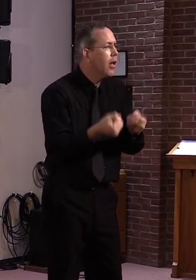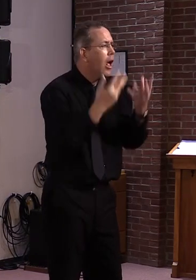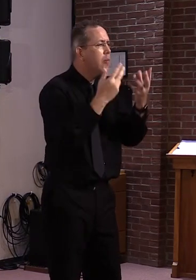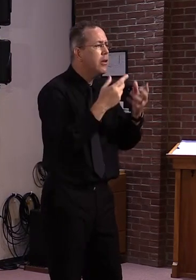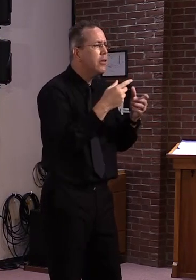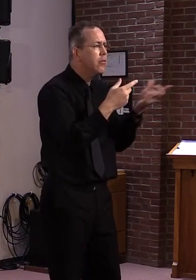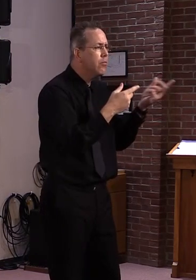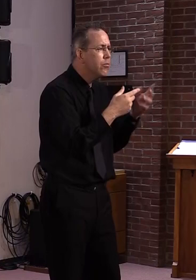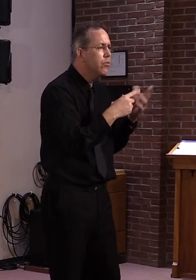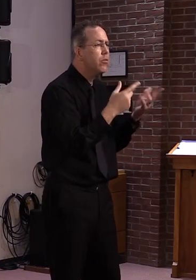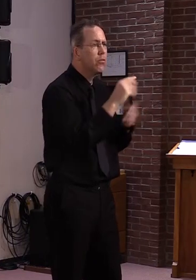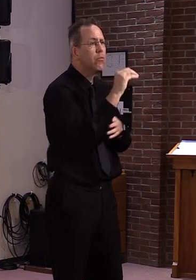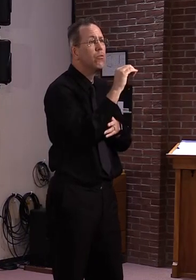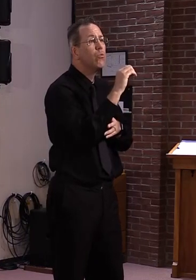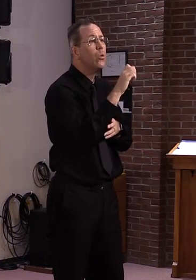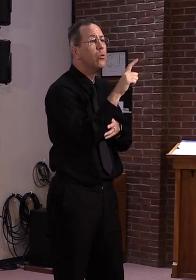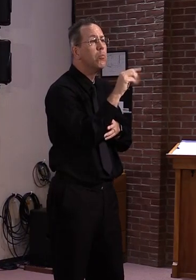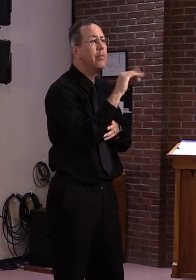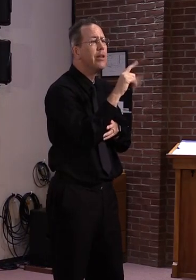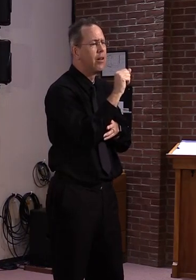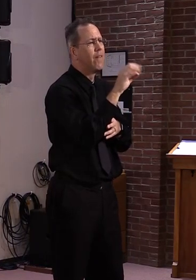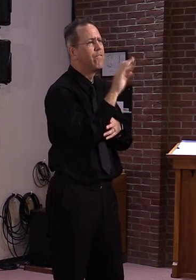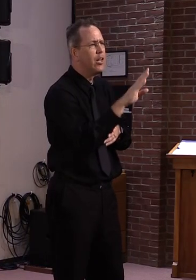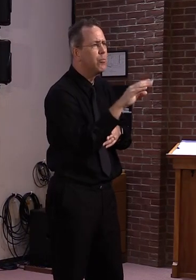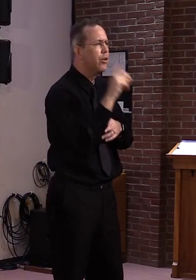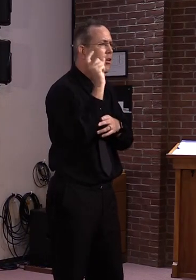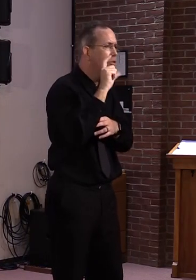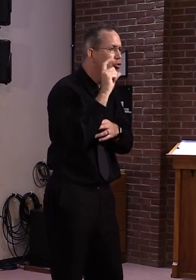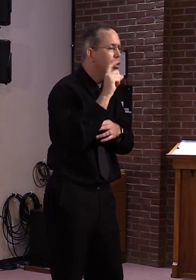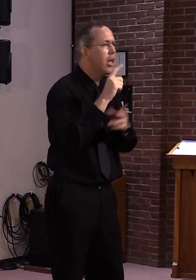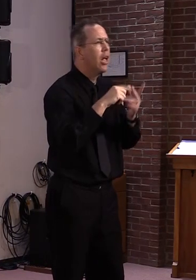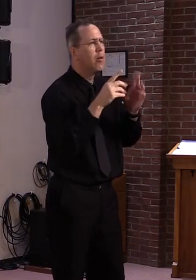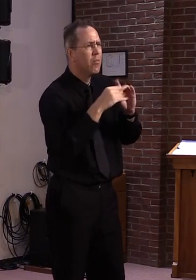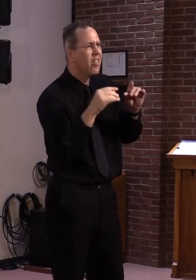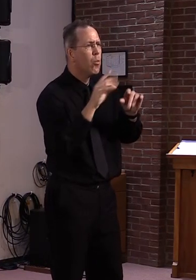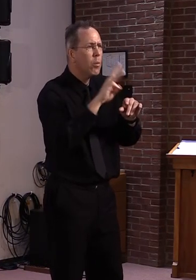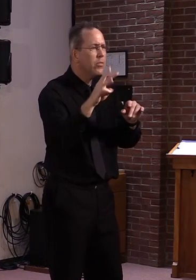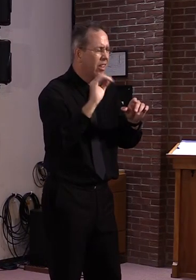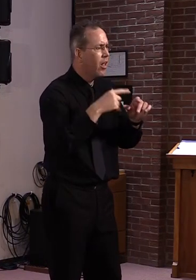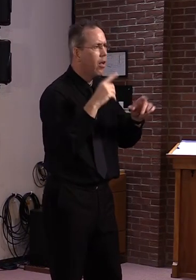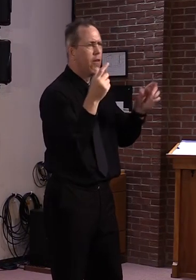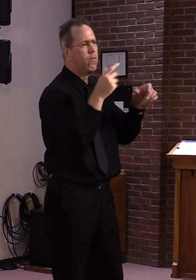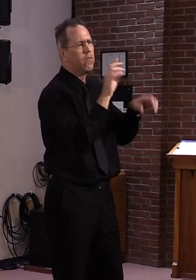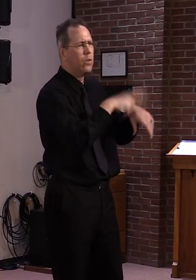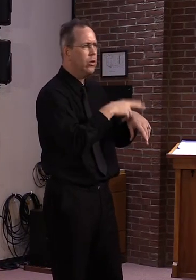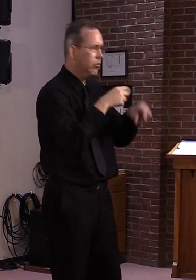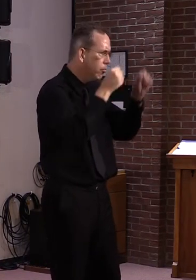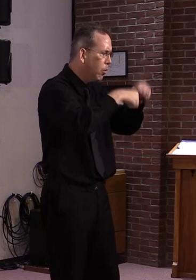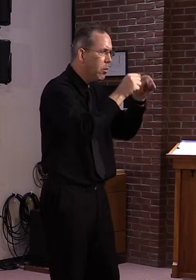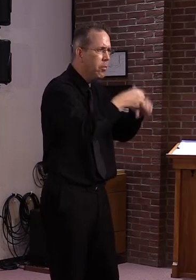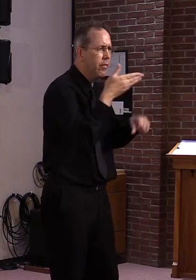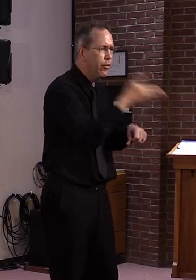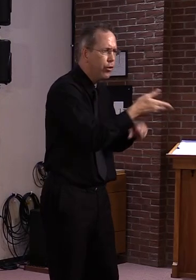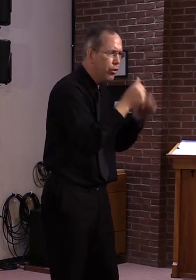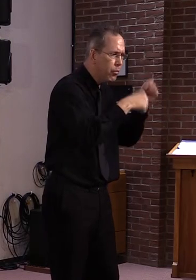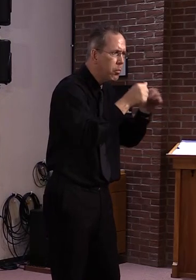posters and those sort of things. And there will be earned and